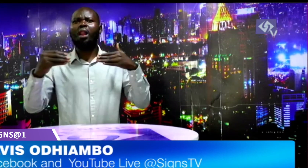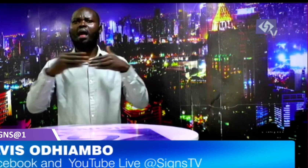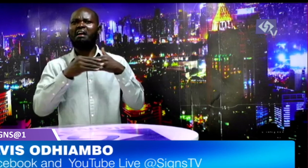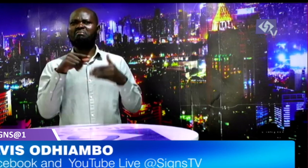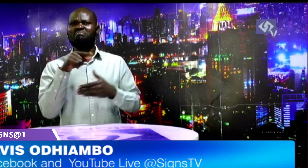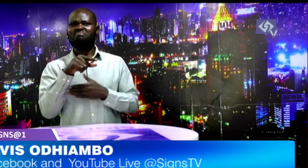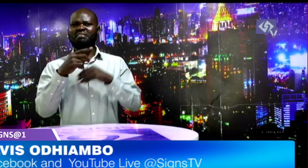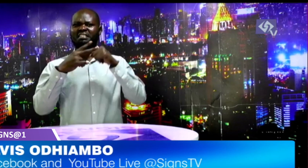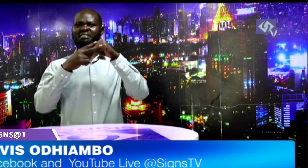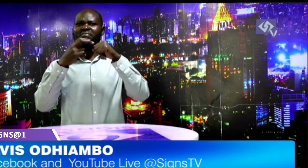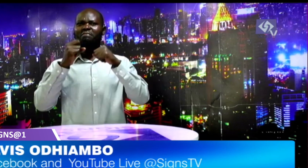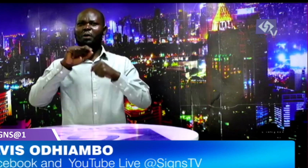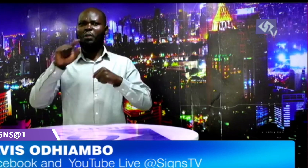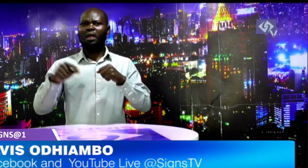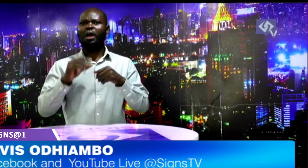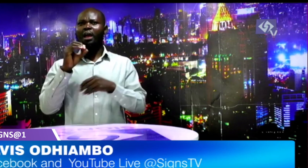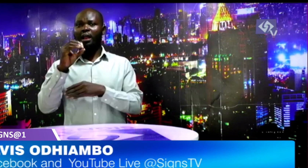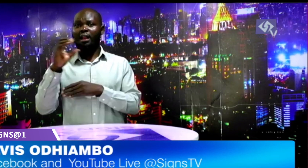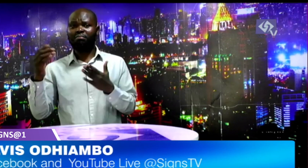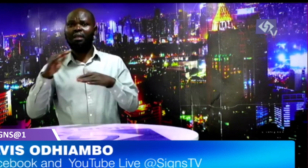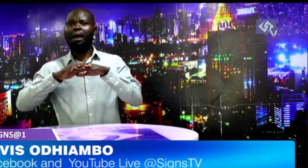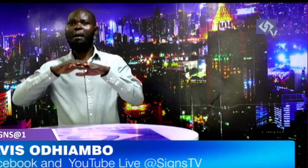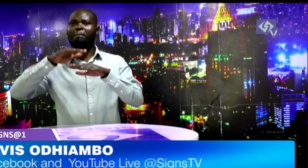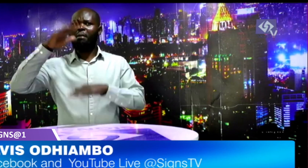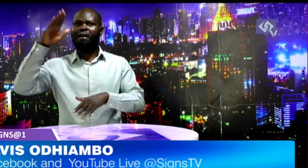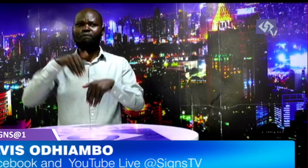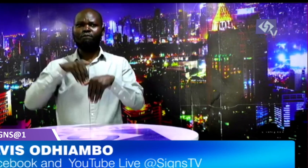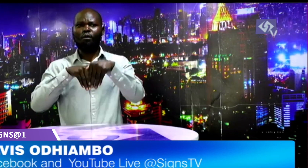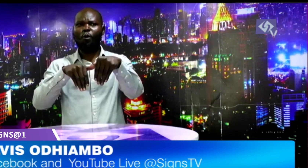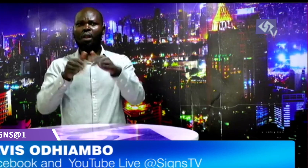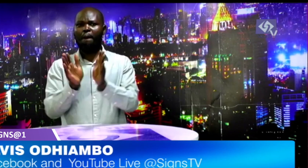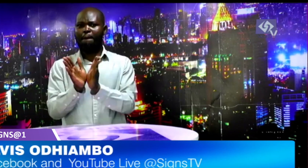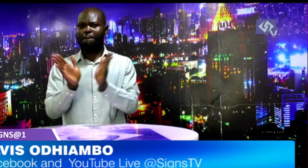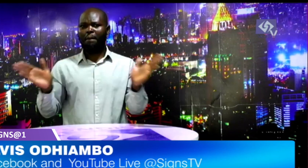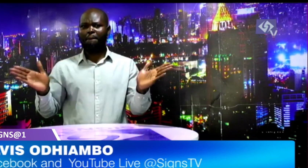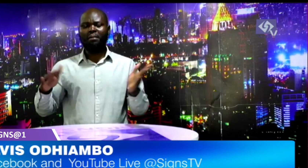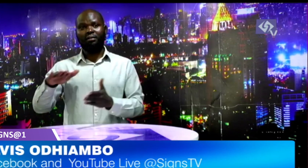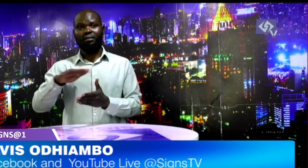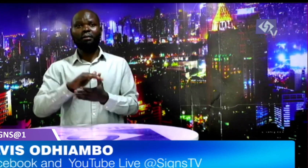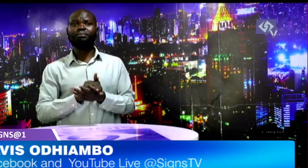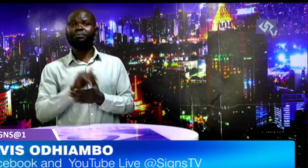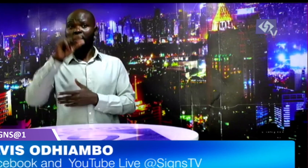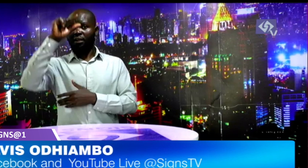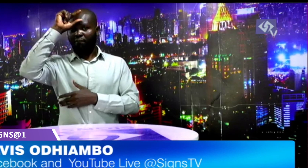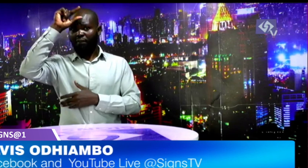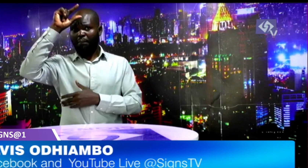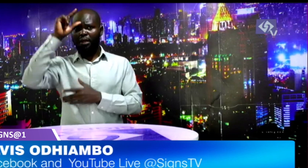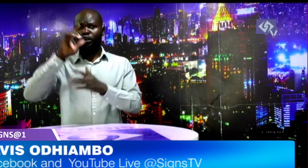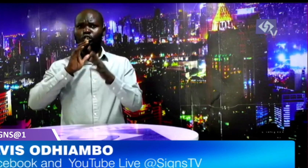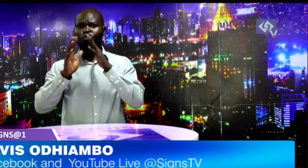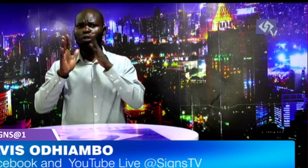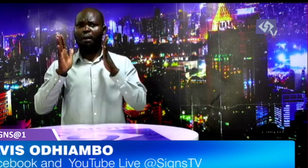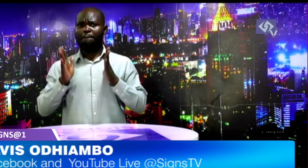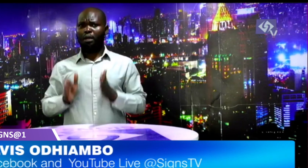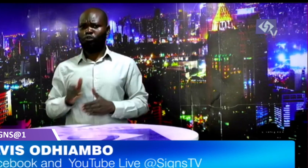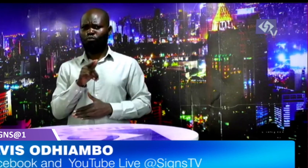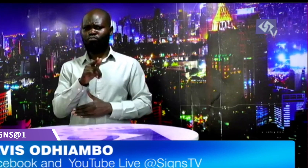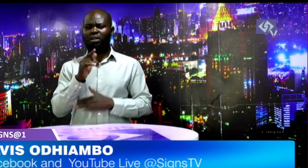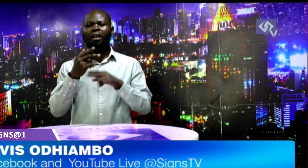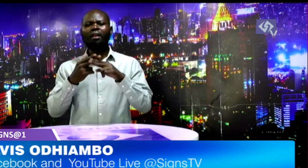in items valued at 500 USD and that is equivalent to 75,000 Kenya shillings and above